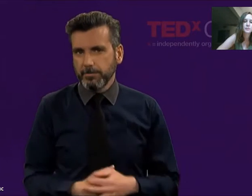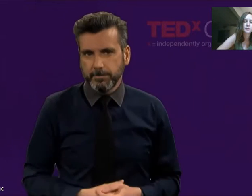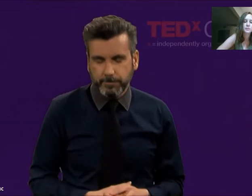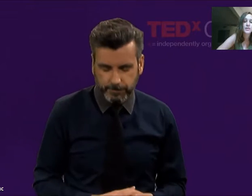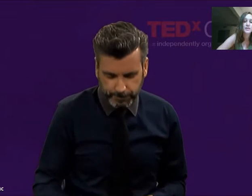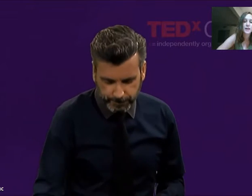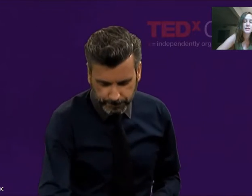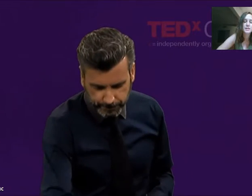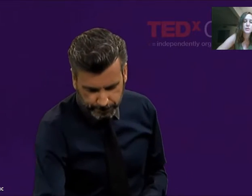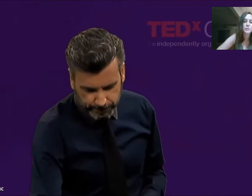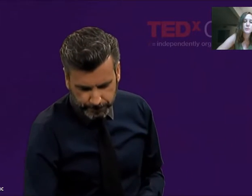That is a problem.